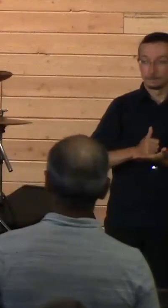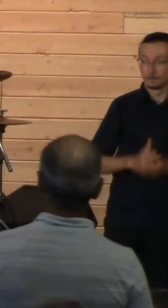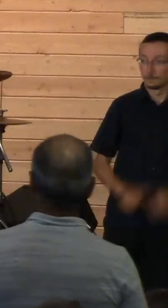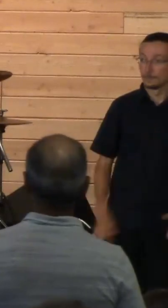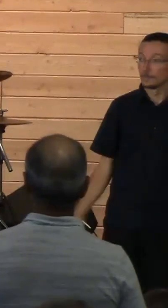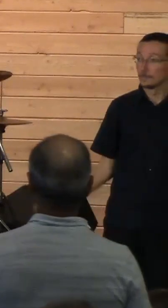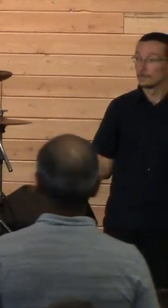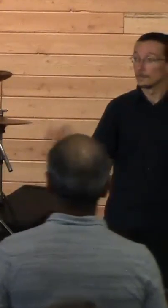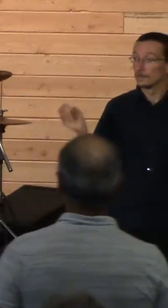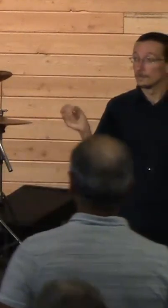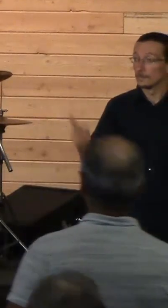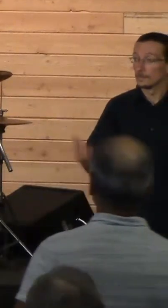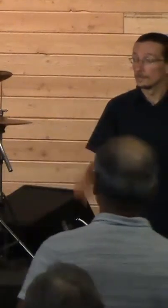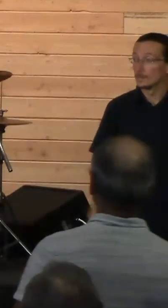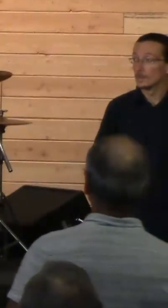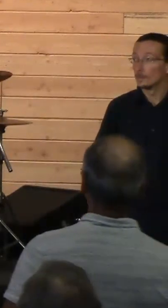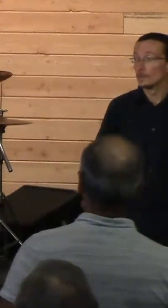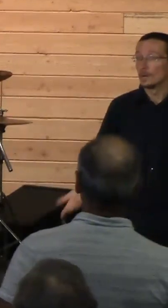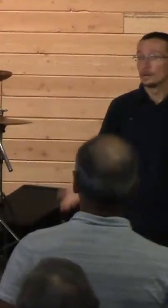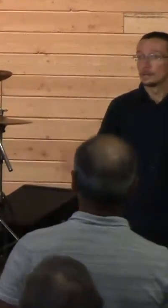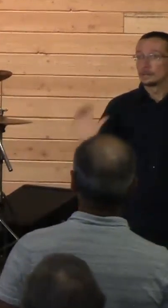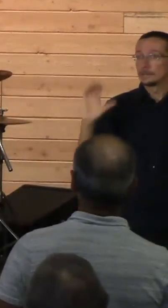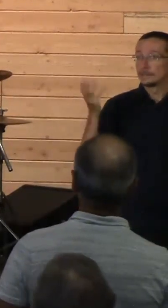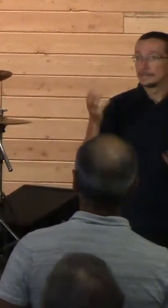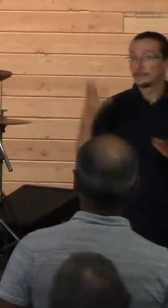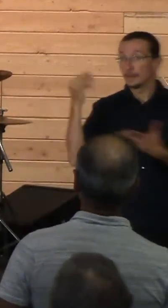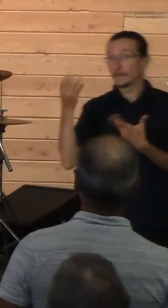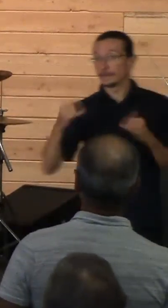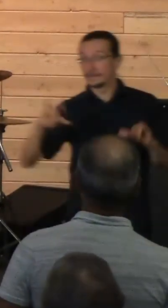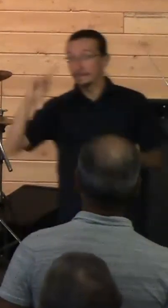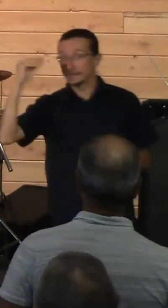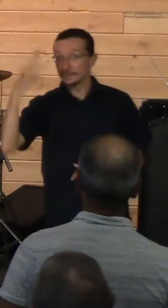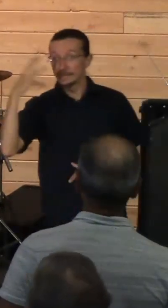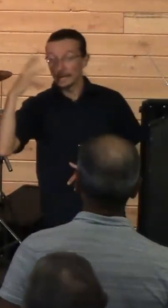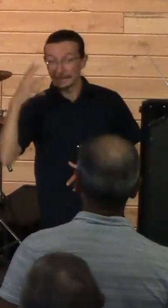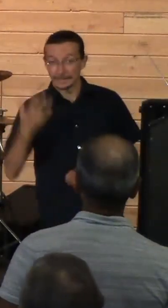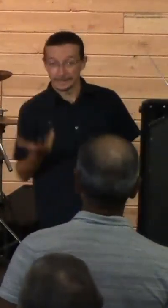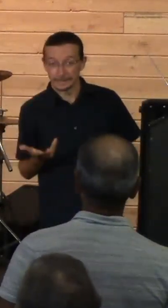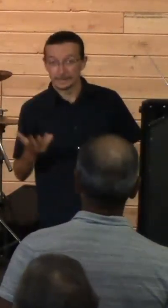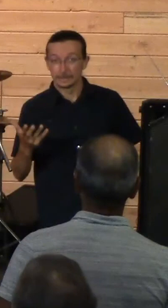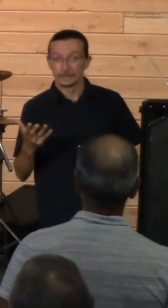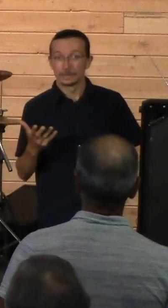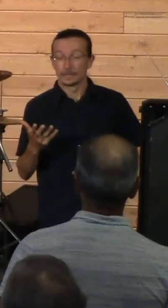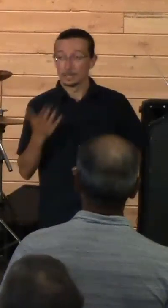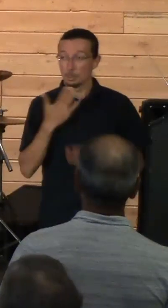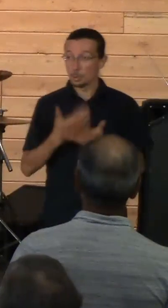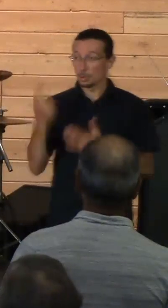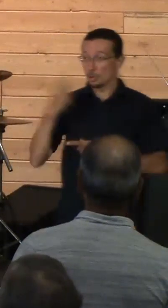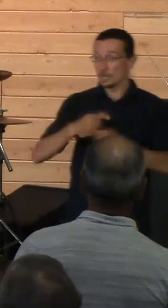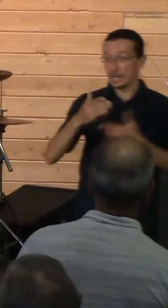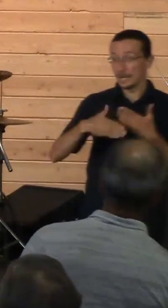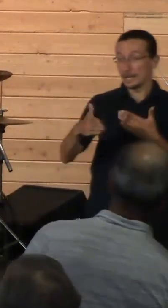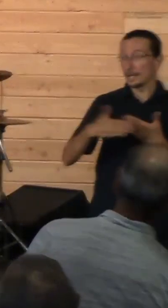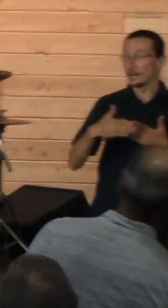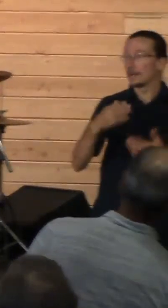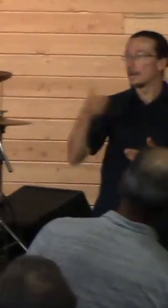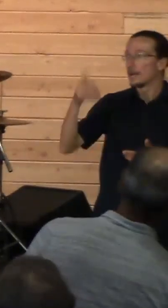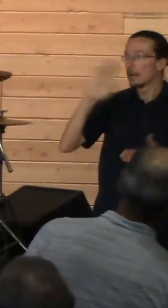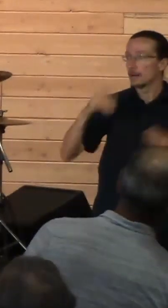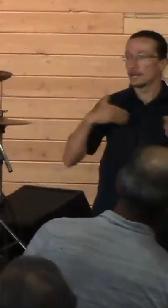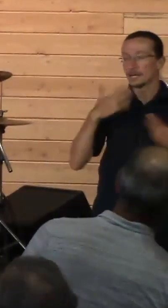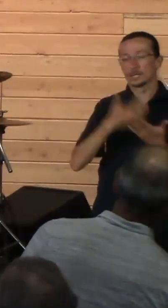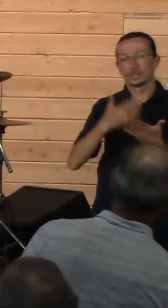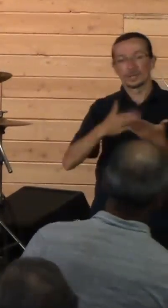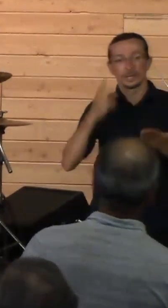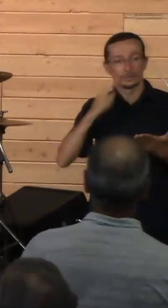All right. Well, it looks like it's still sunny outside. A good day ahead of us. And God's got good things for you this